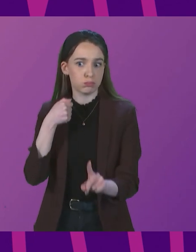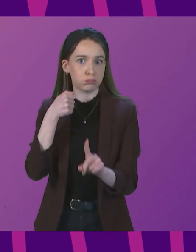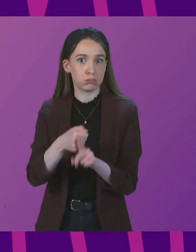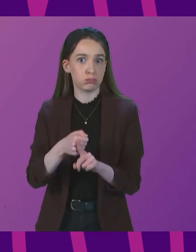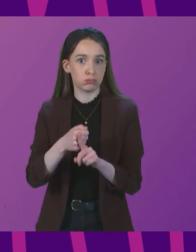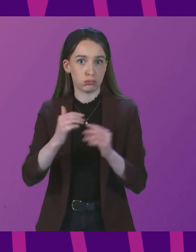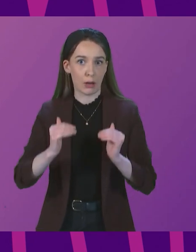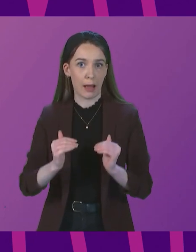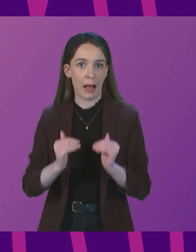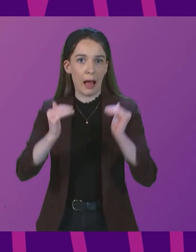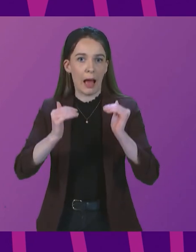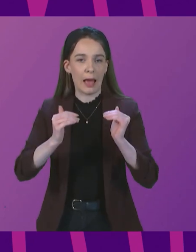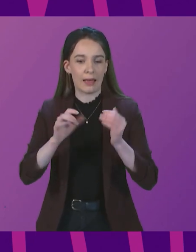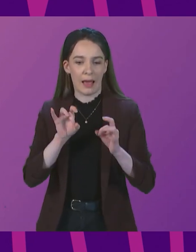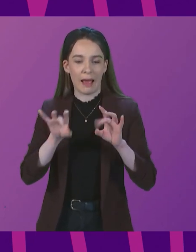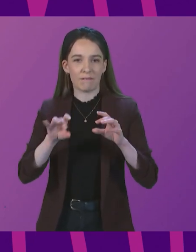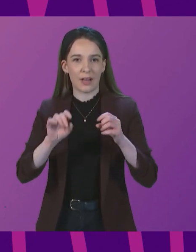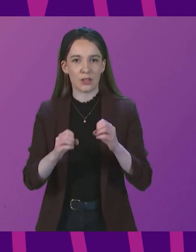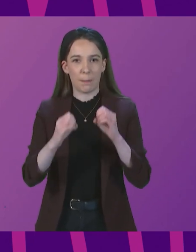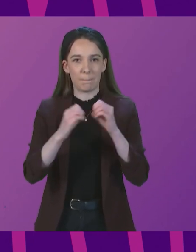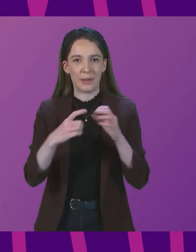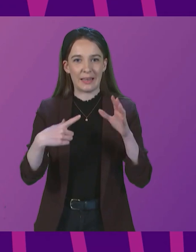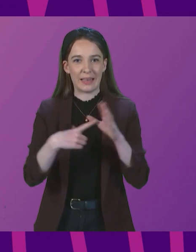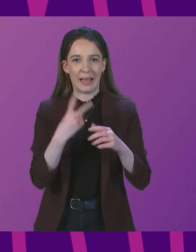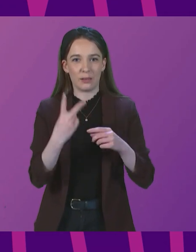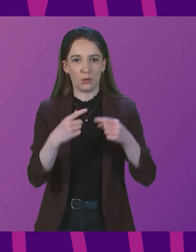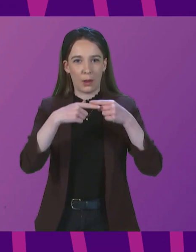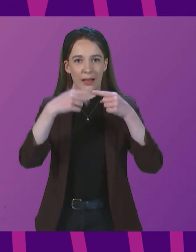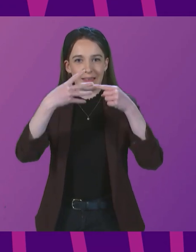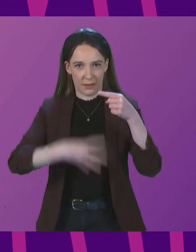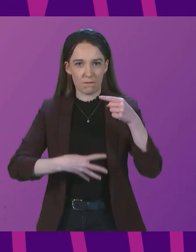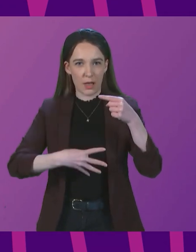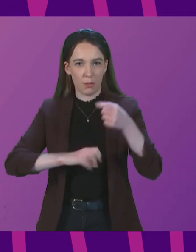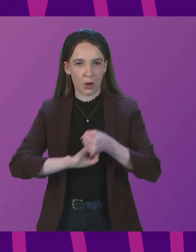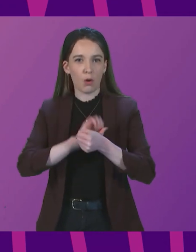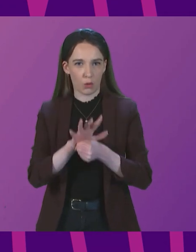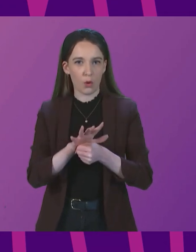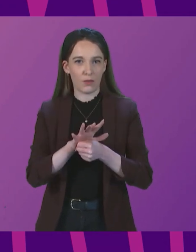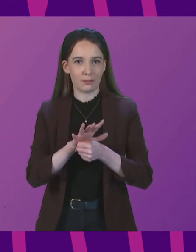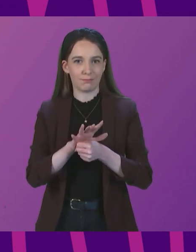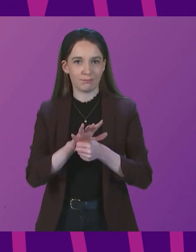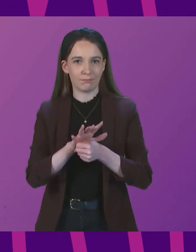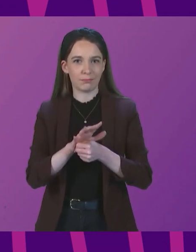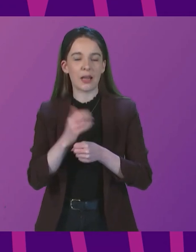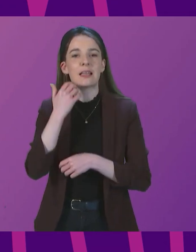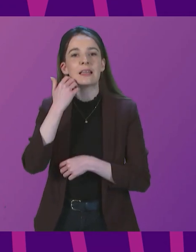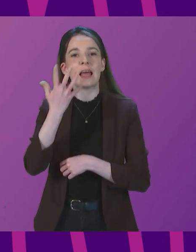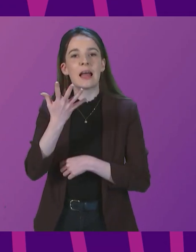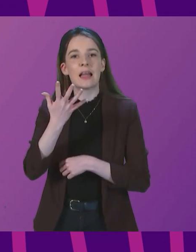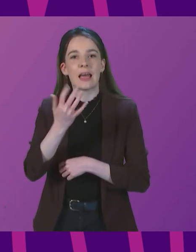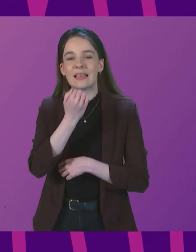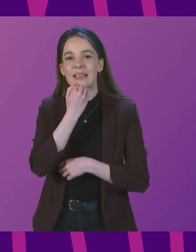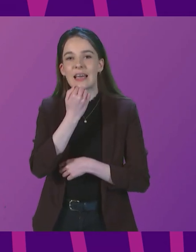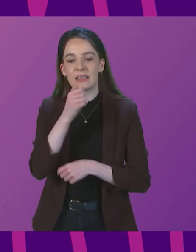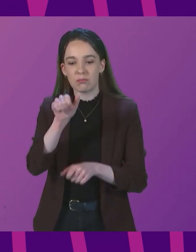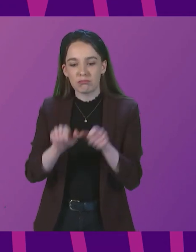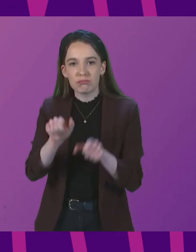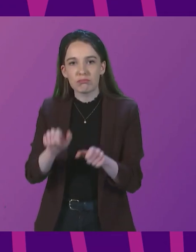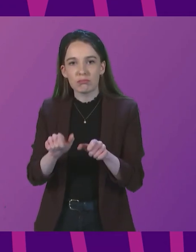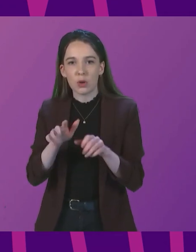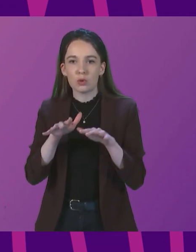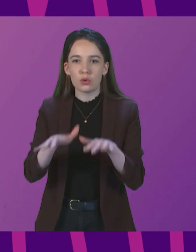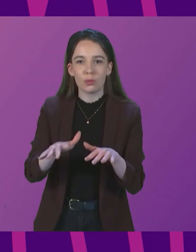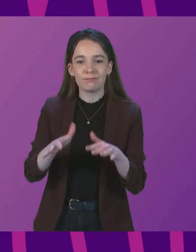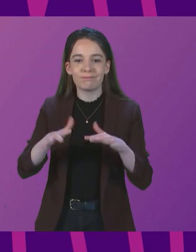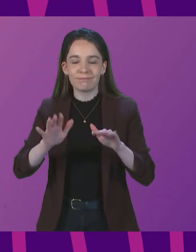infectious BA2 subvariant of the virus. The daily case numbers also show a very high though perhaps